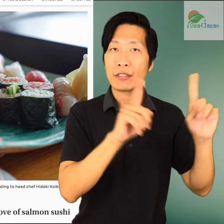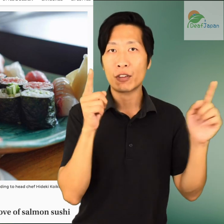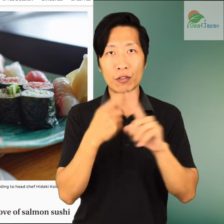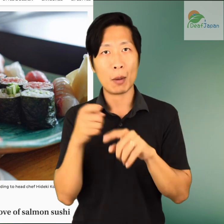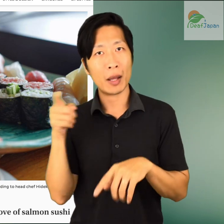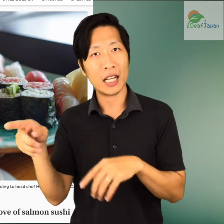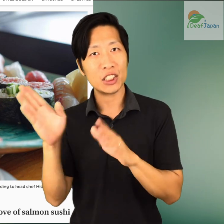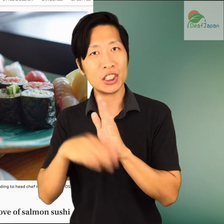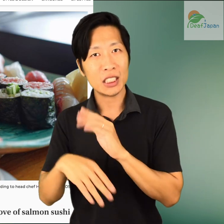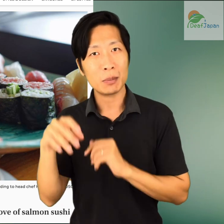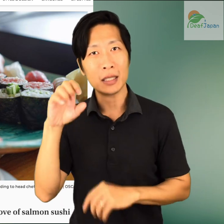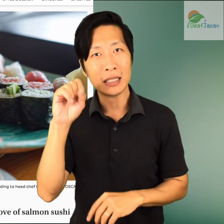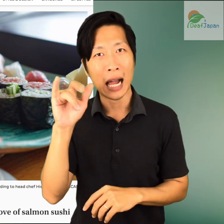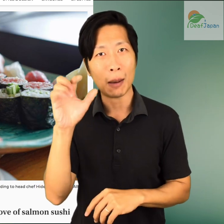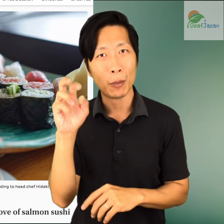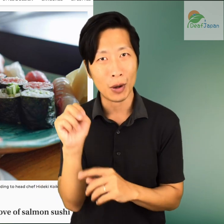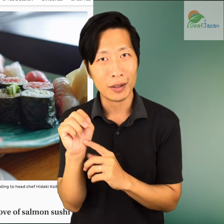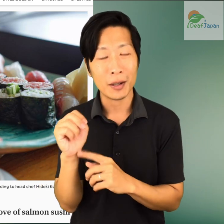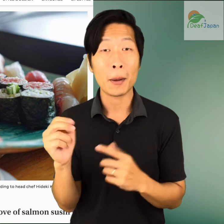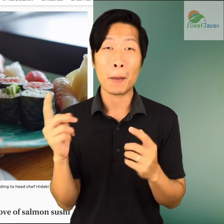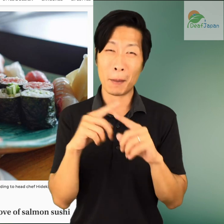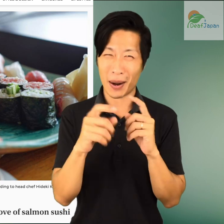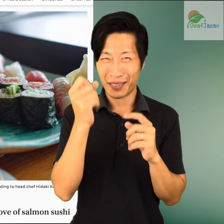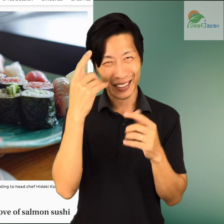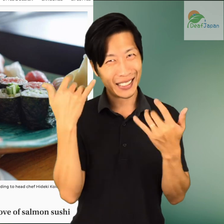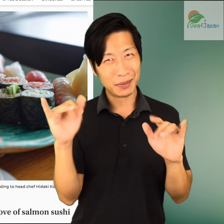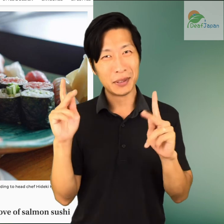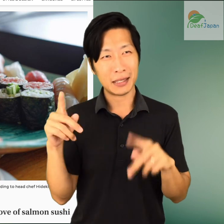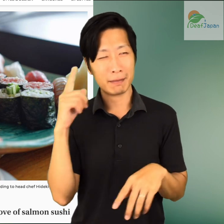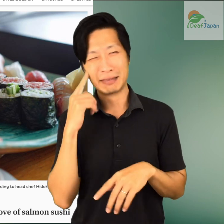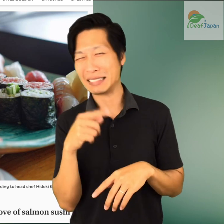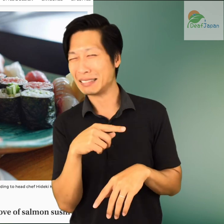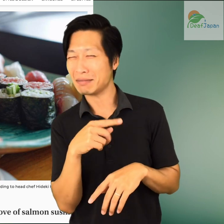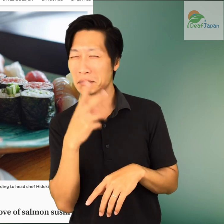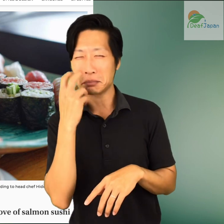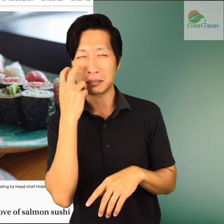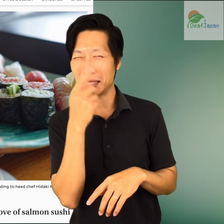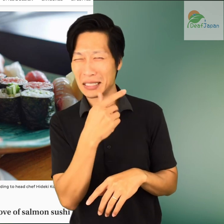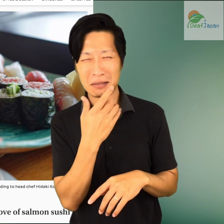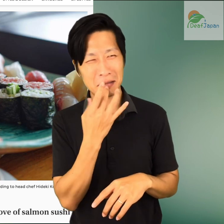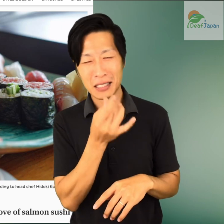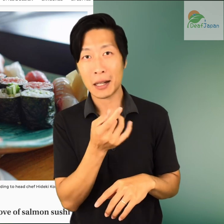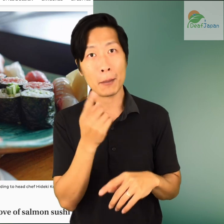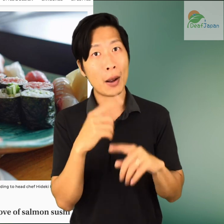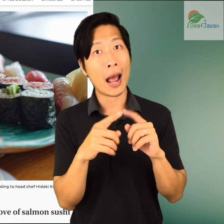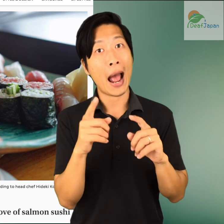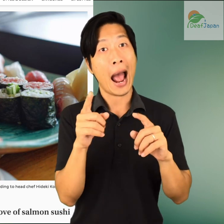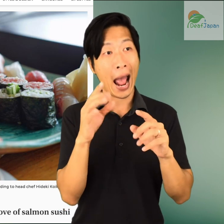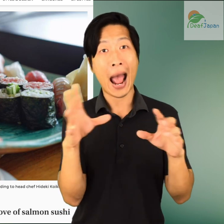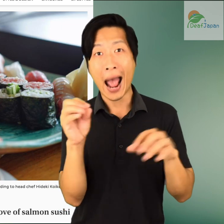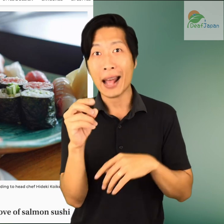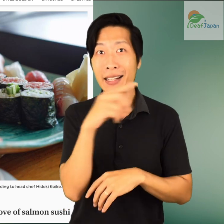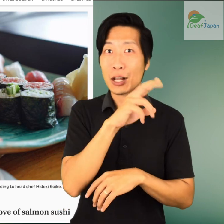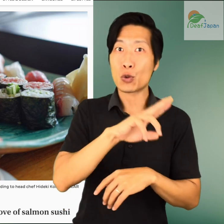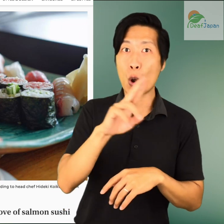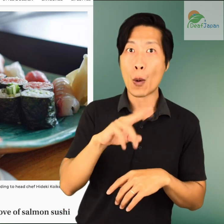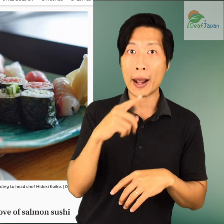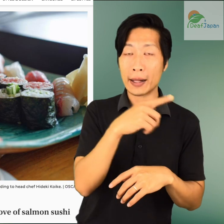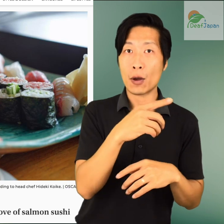depicting clear Arctic waters was not enough to convince skeptics in Japan and, at home, pressure was mounting. As